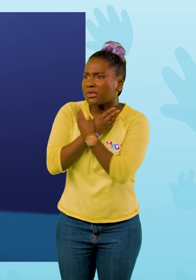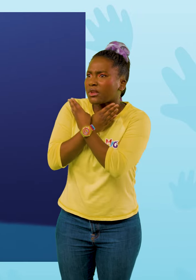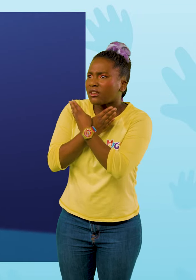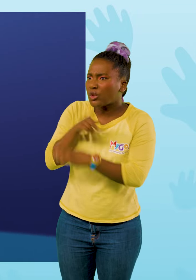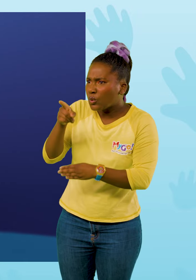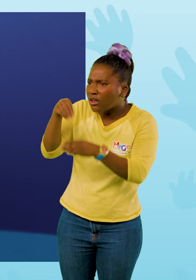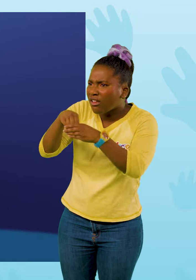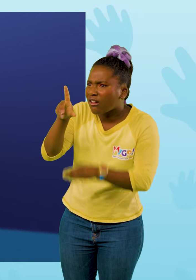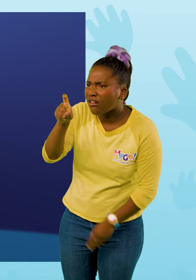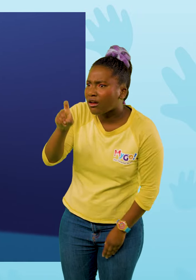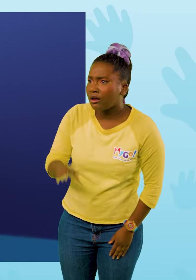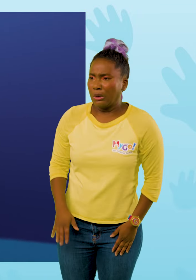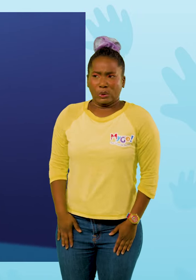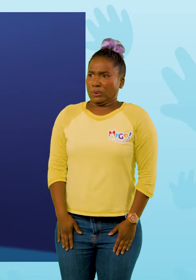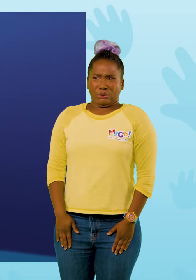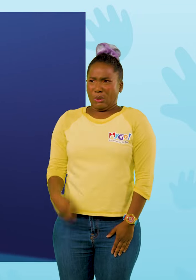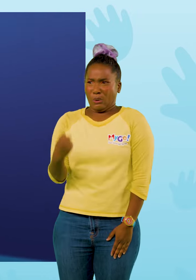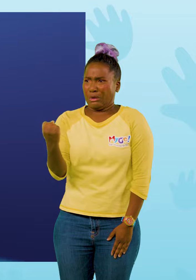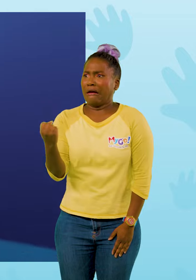Is that you in there? Oh, no. Hold on.